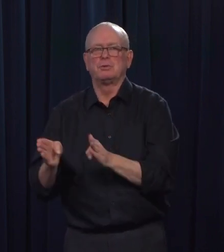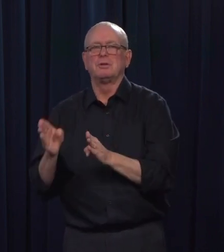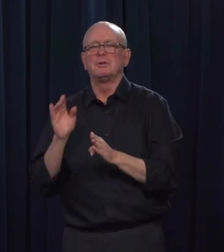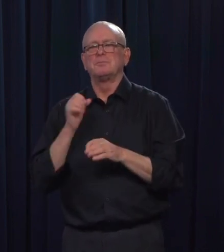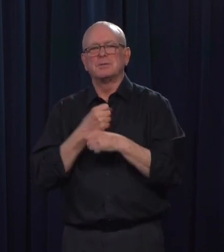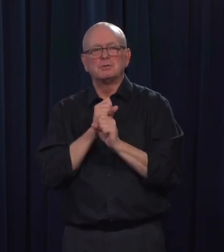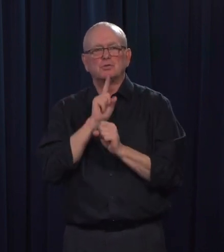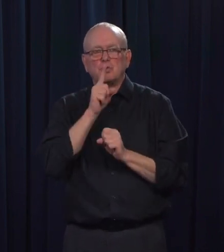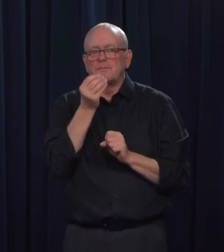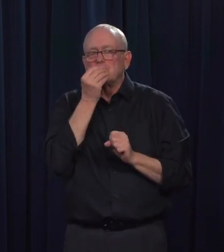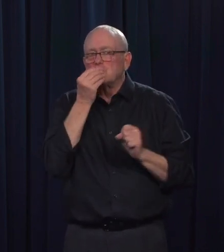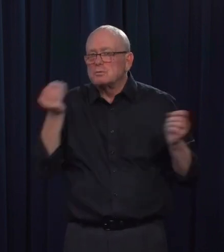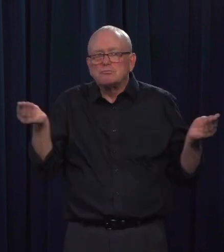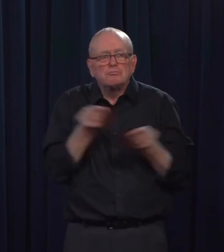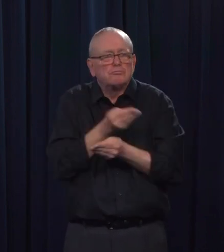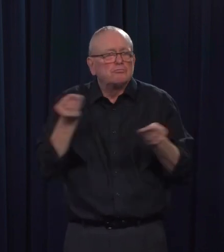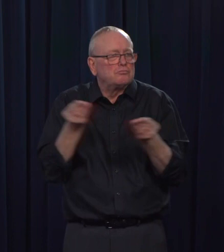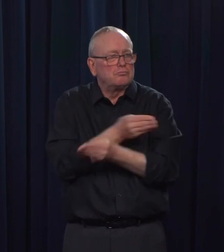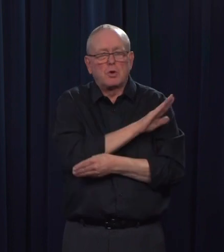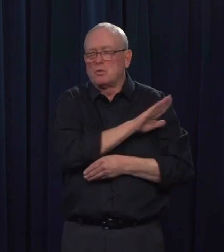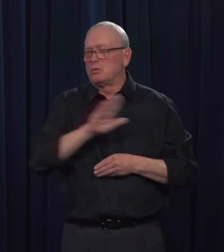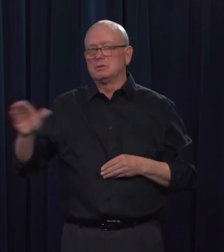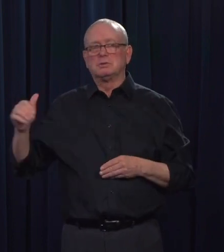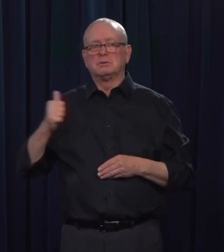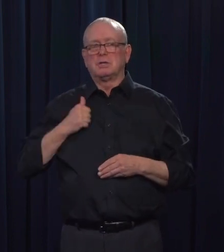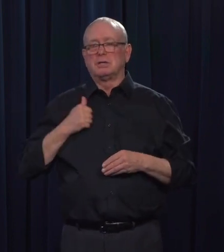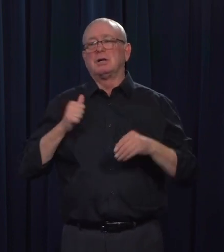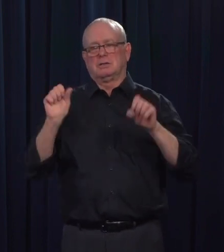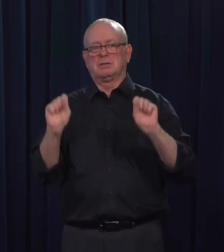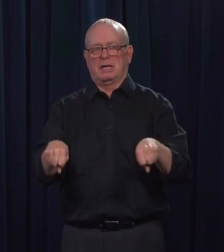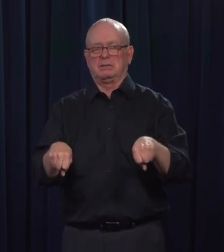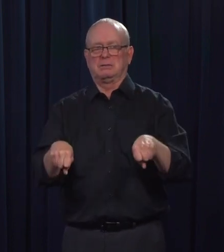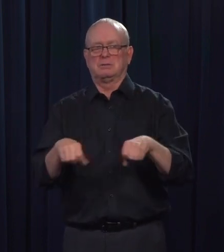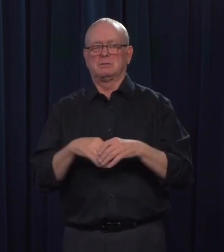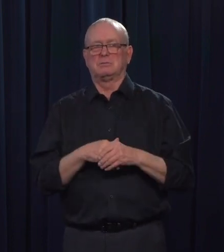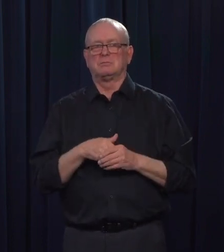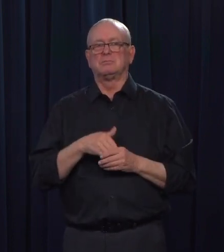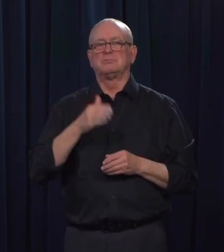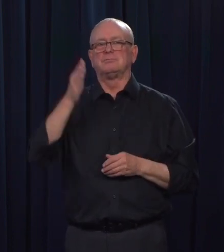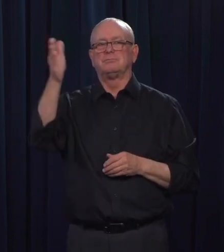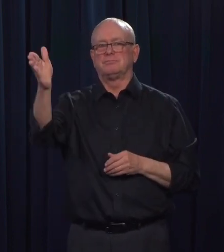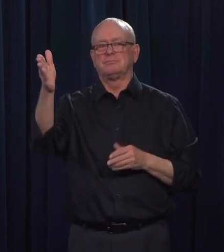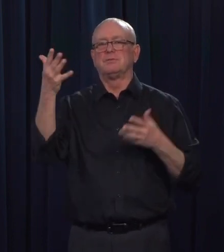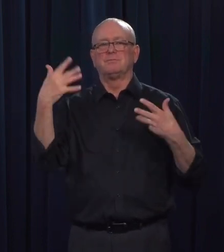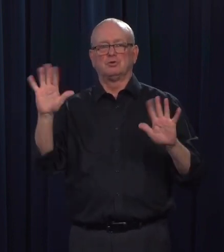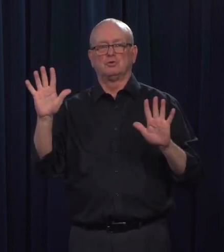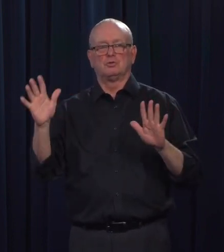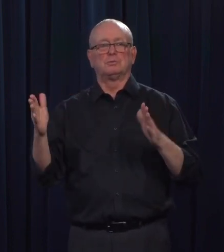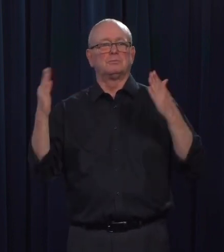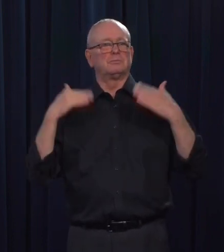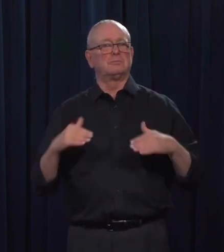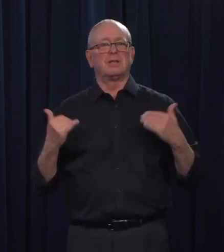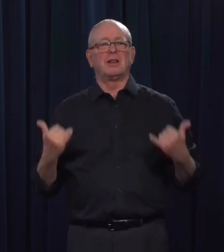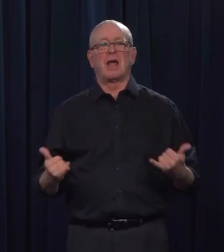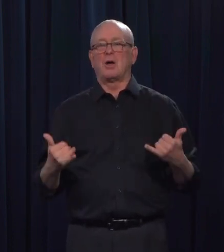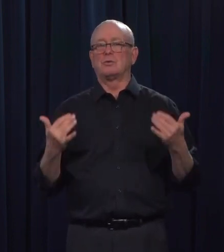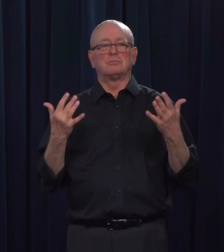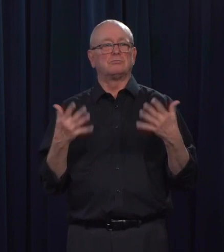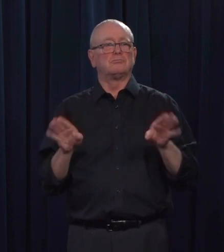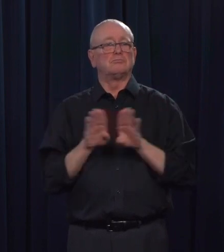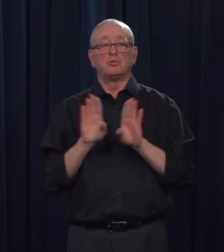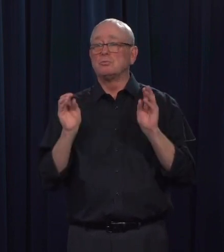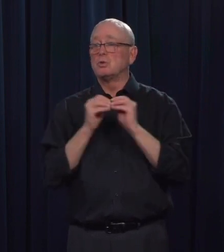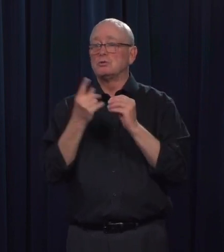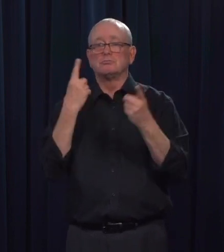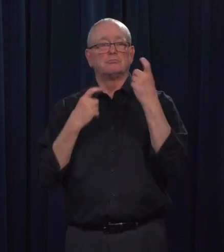All right, and with that, we will wrap up for today. We do have to get going, so no further questions at this time. Thank you. Thank you guys very much.